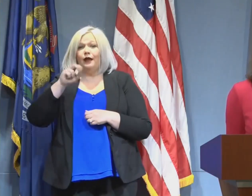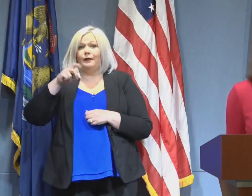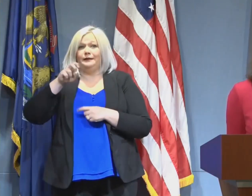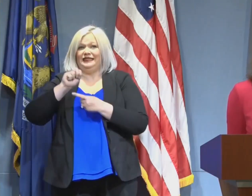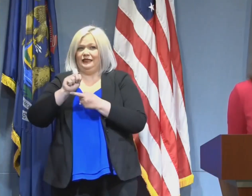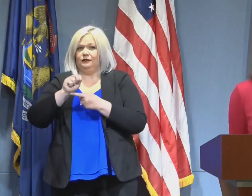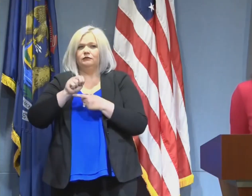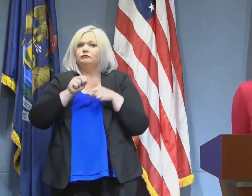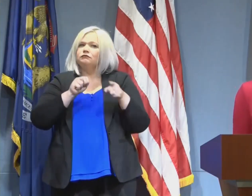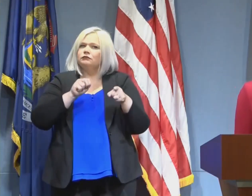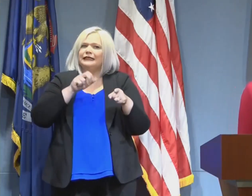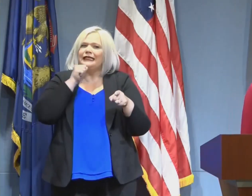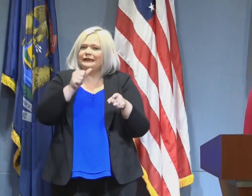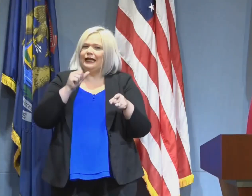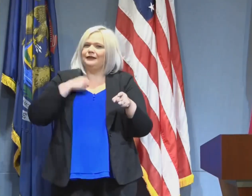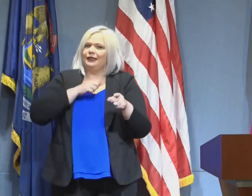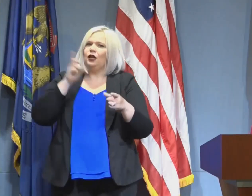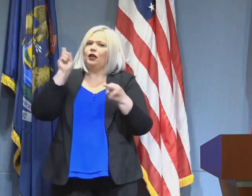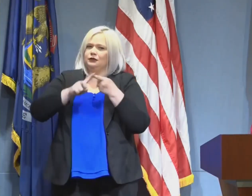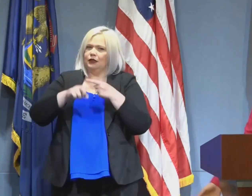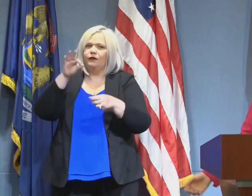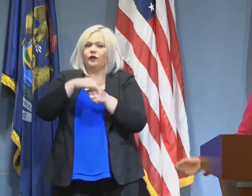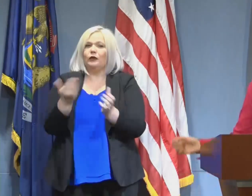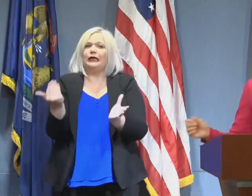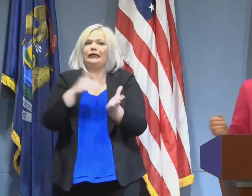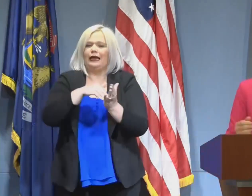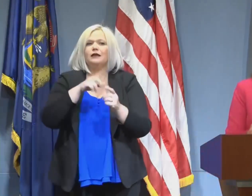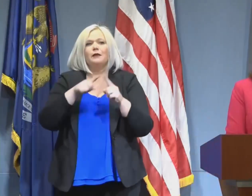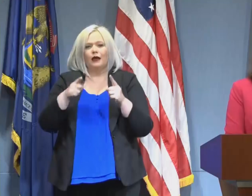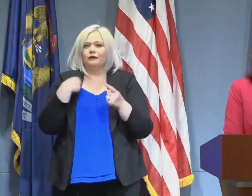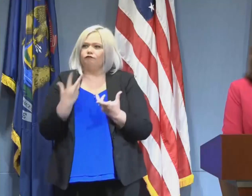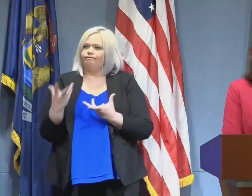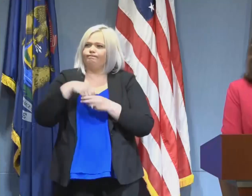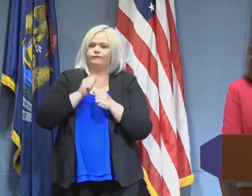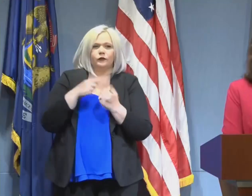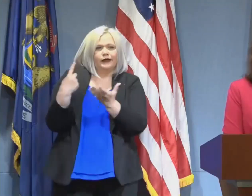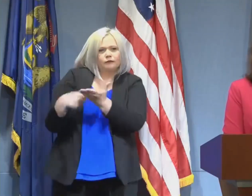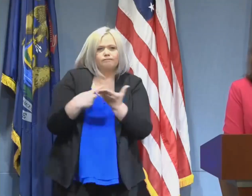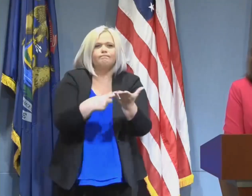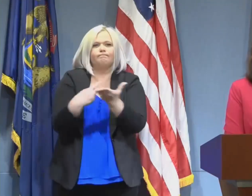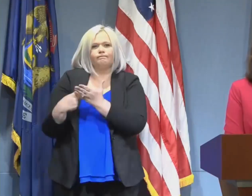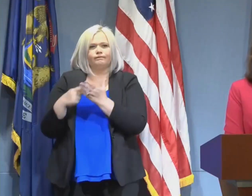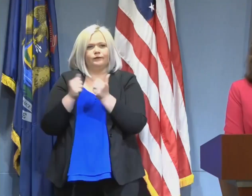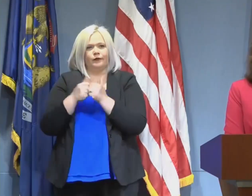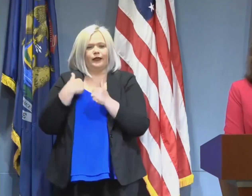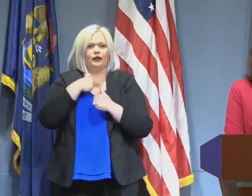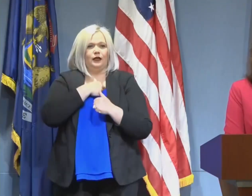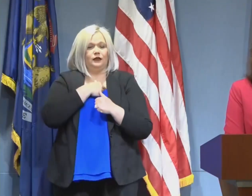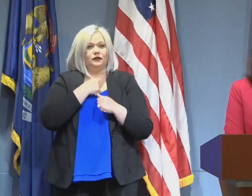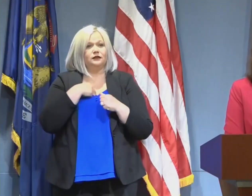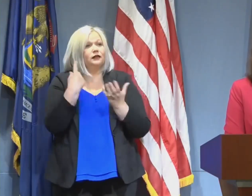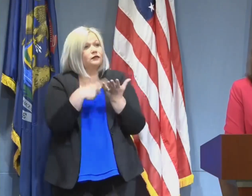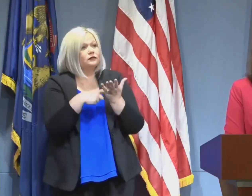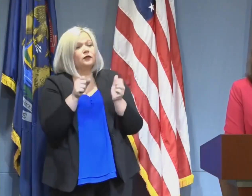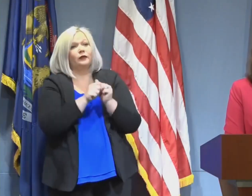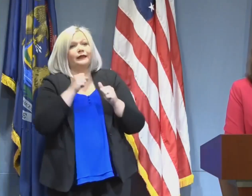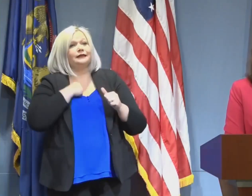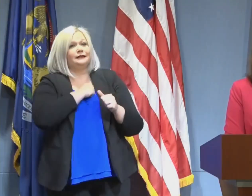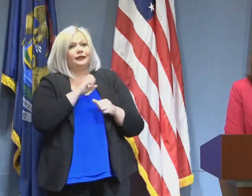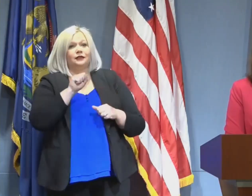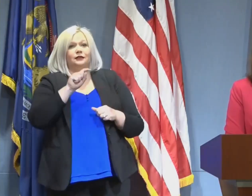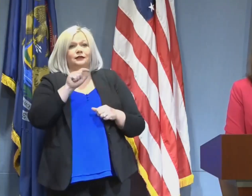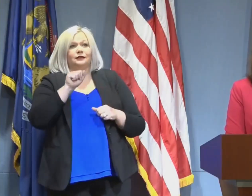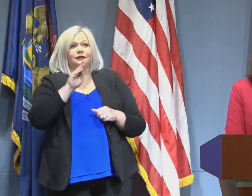where the next vote takes place, but he is part of some of the conversations. I think that that's important. I've been talking regularly with Senator